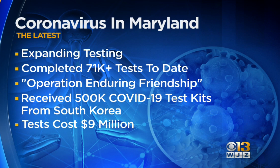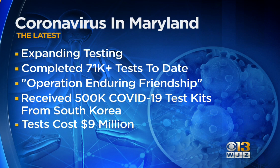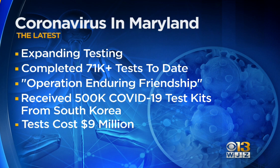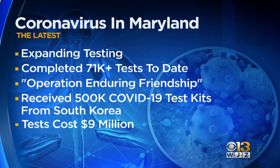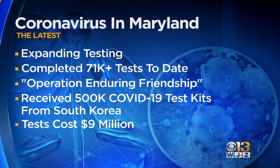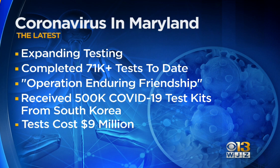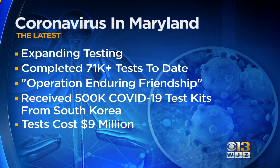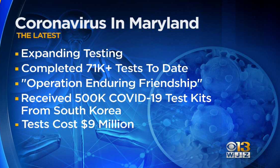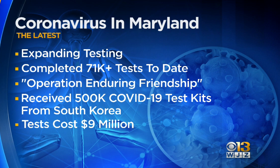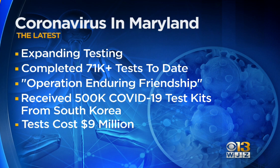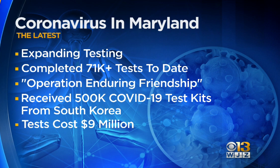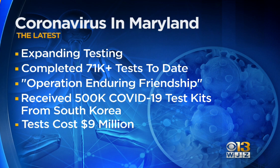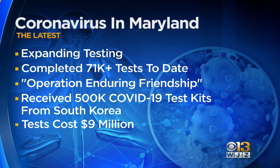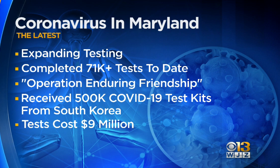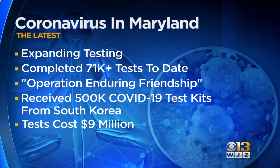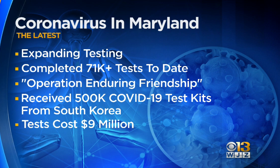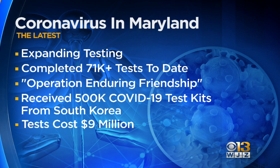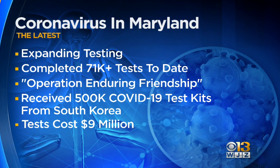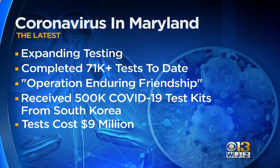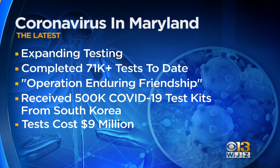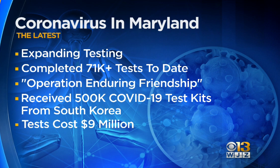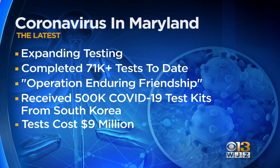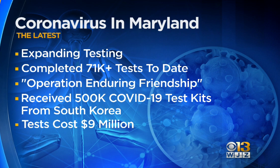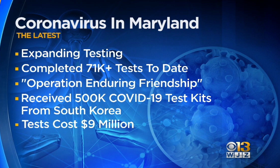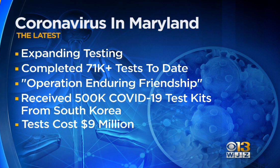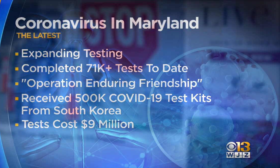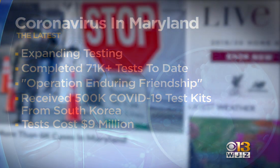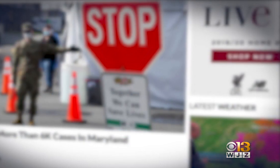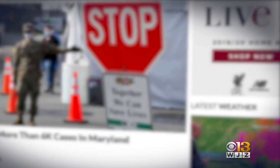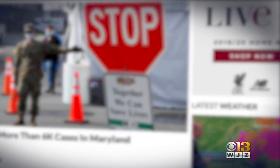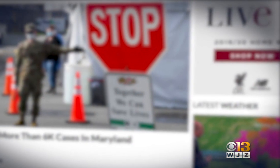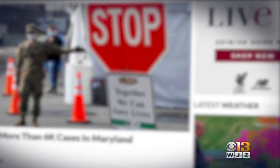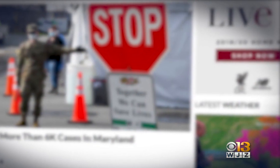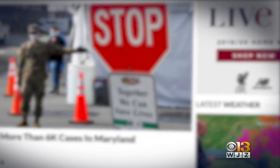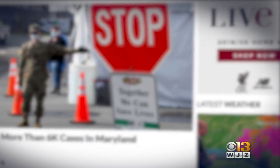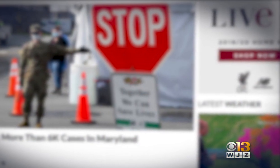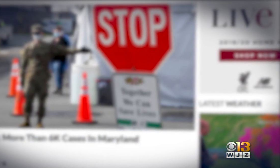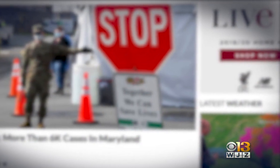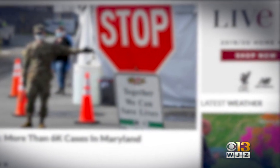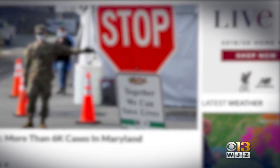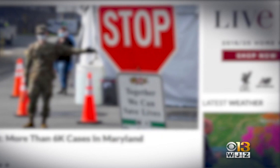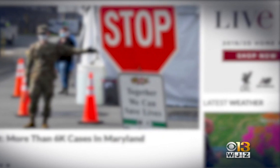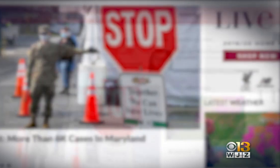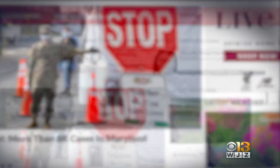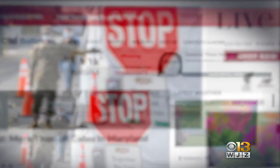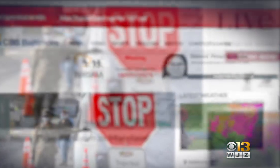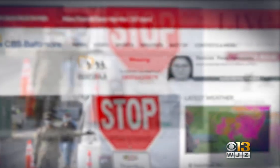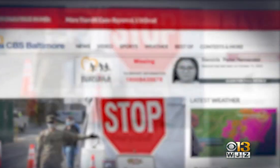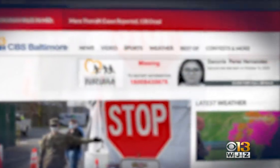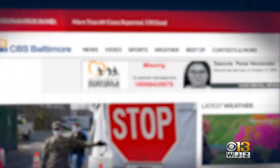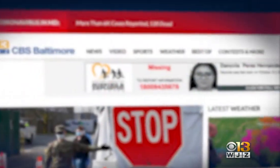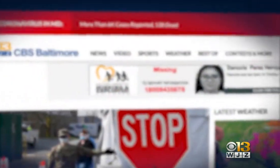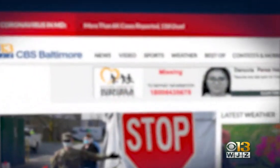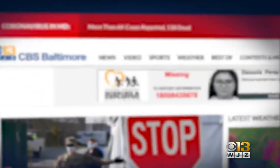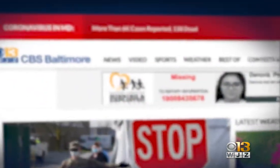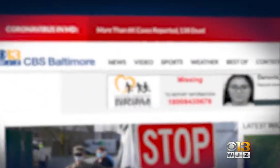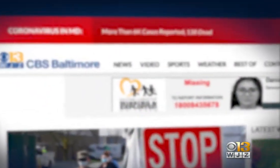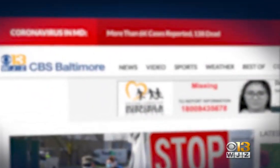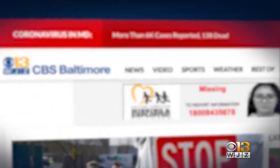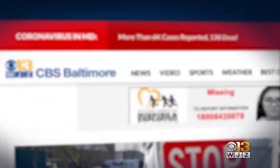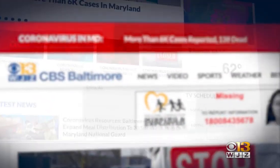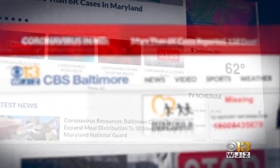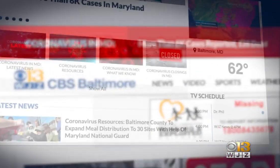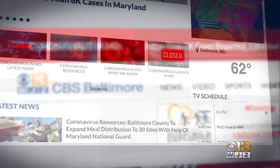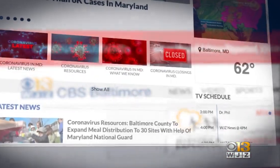of Marylanders. And of course, we'll have everything you need to know on the coronavirus in Maryland. Over at our website, WJZ.com, look under top stories